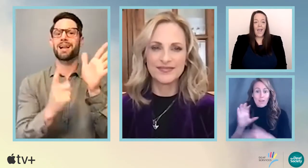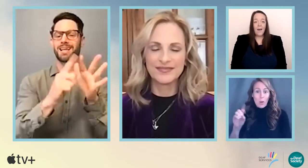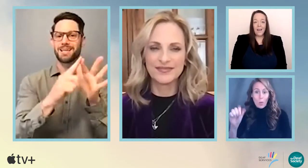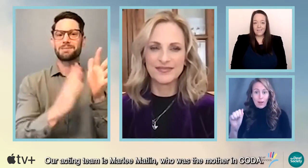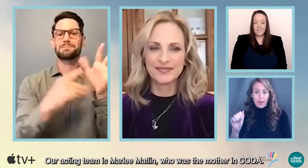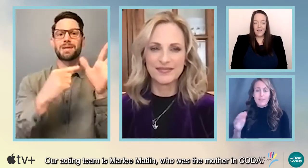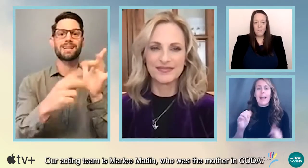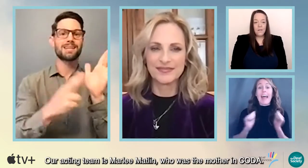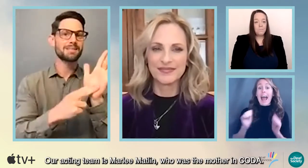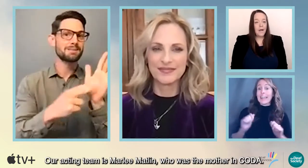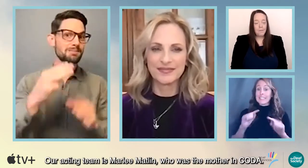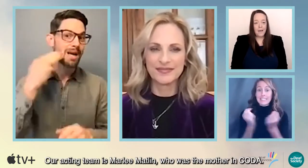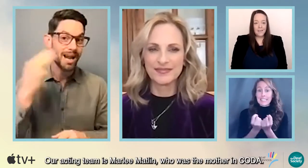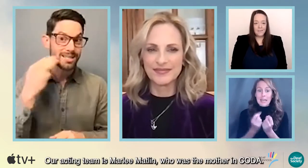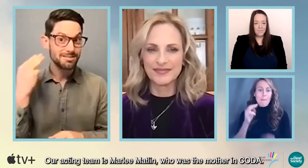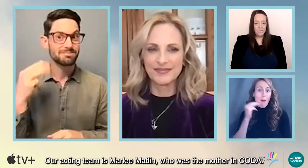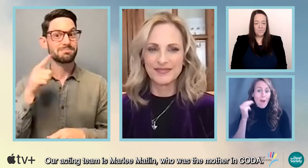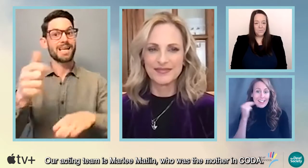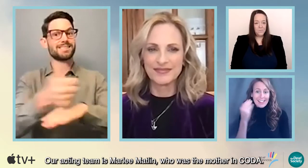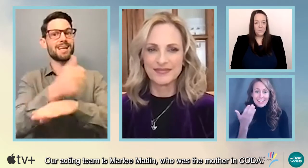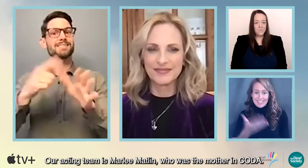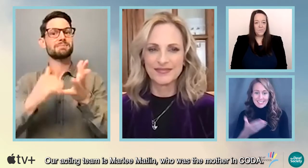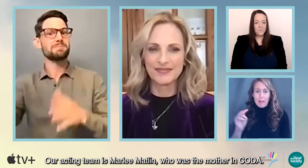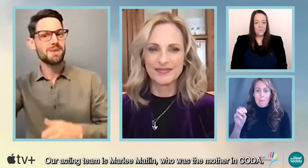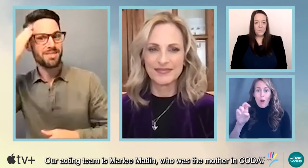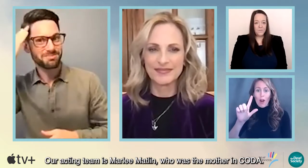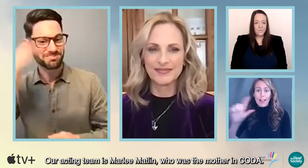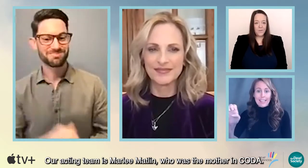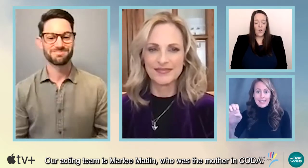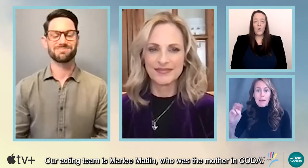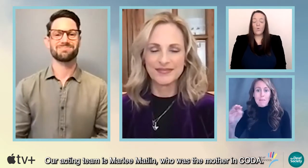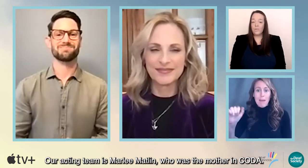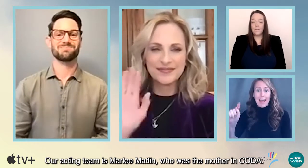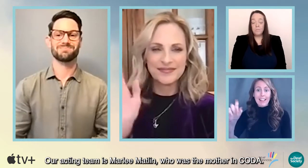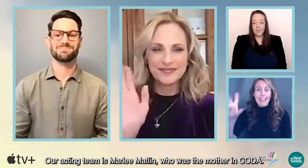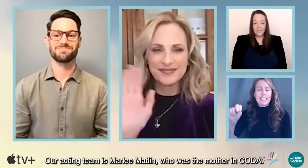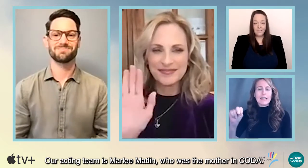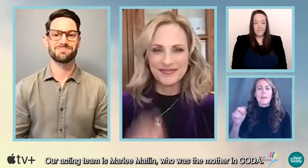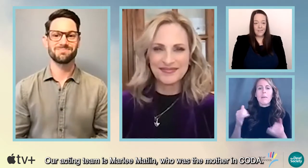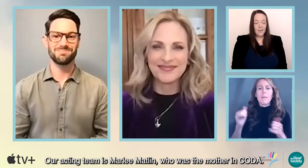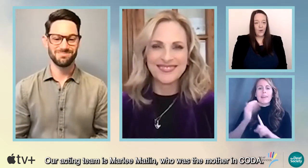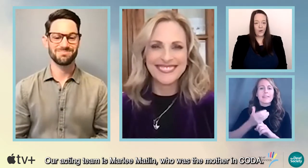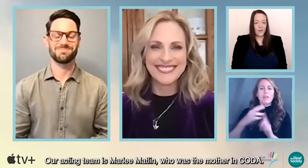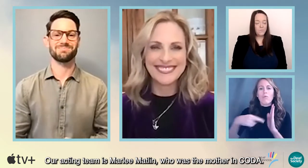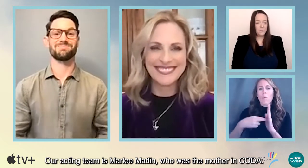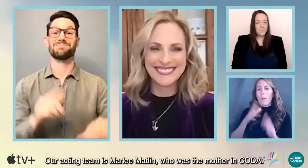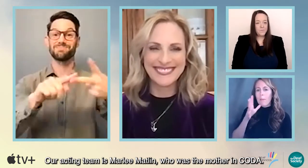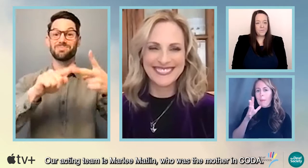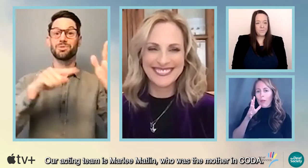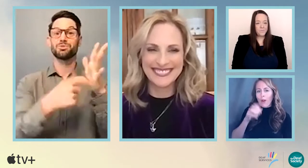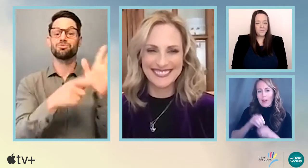Our acting team is Marlee Matlin, who was the mother in Coda.